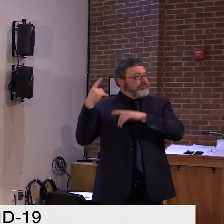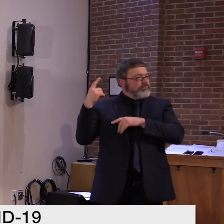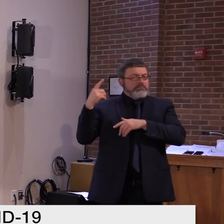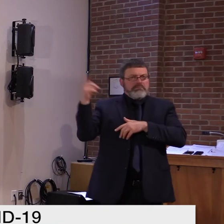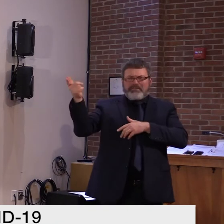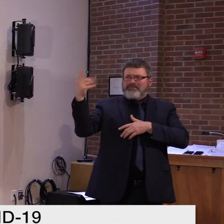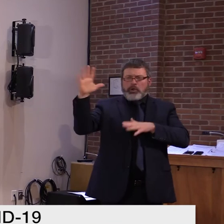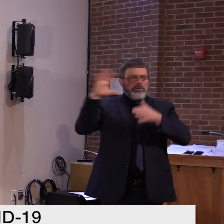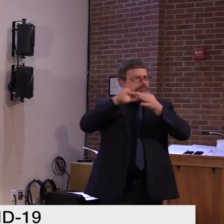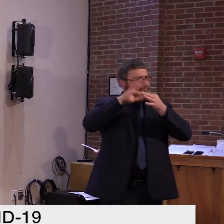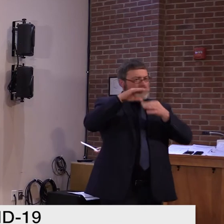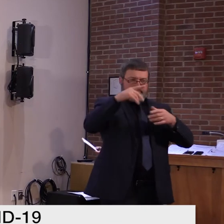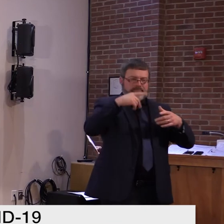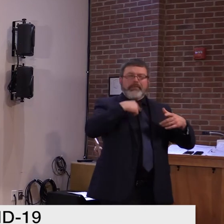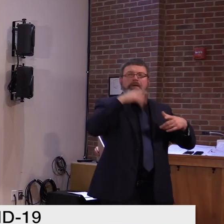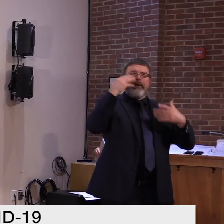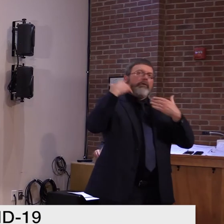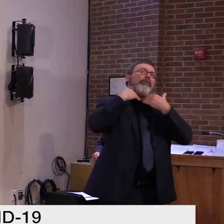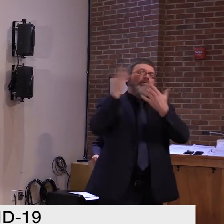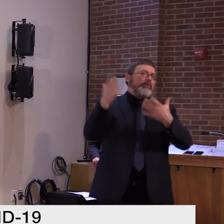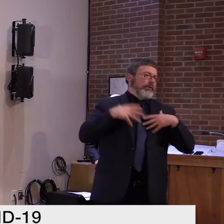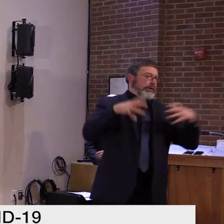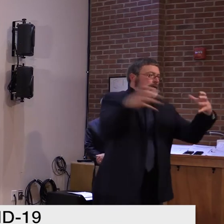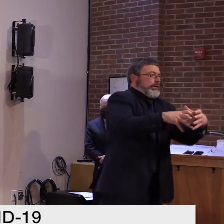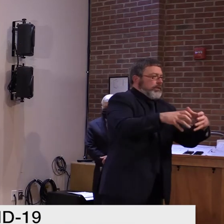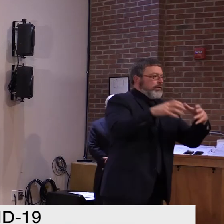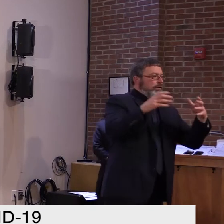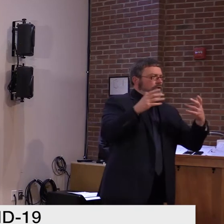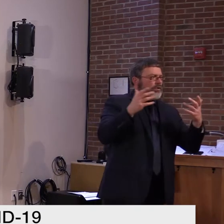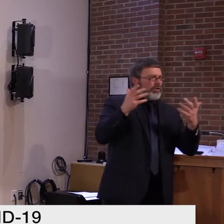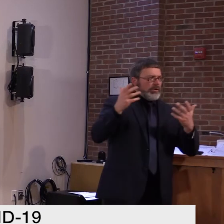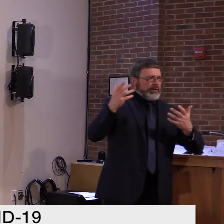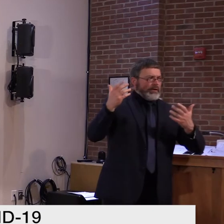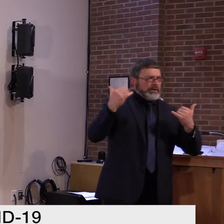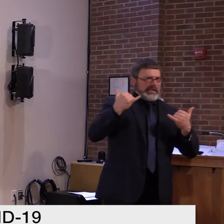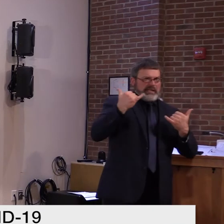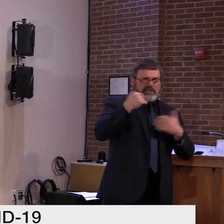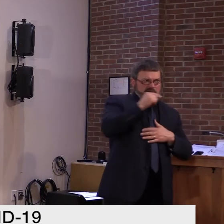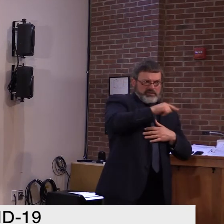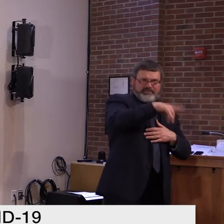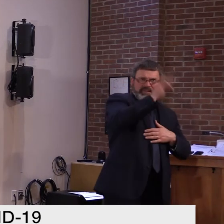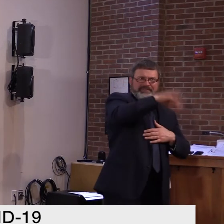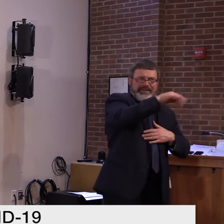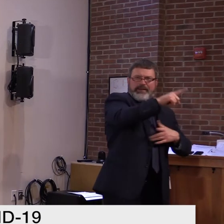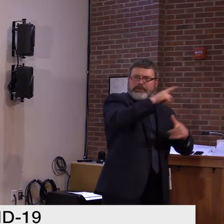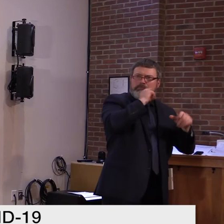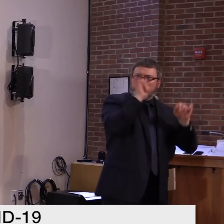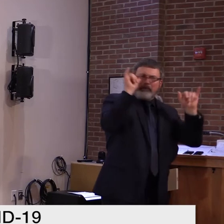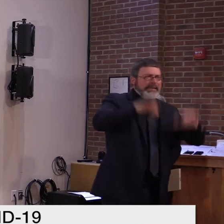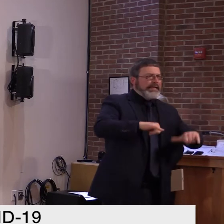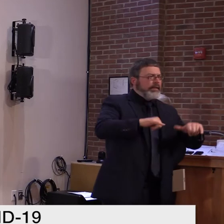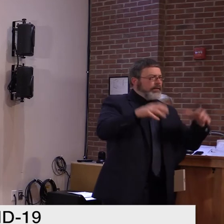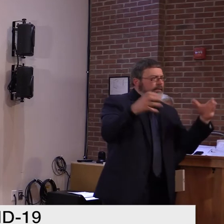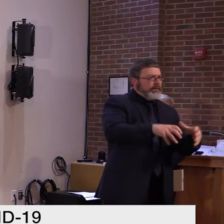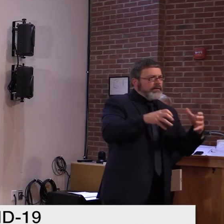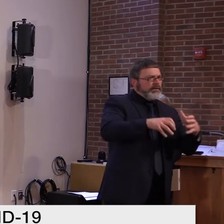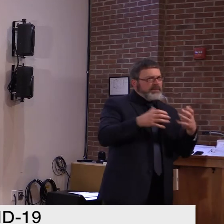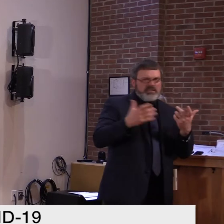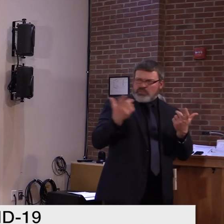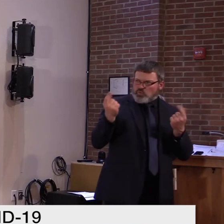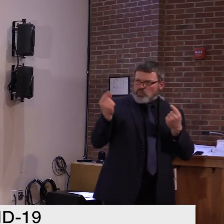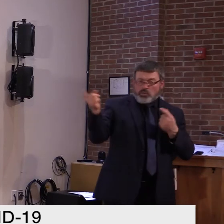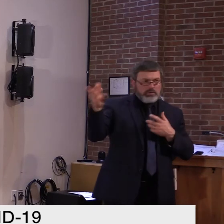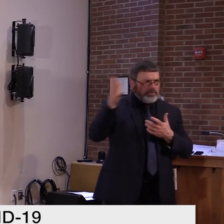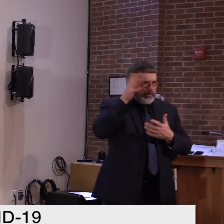there. Yeah. again, there, there could be in the future. We haven't contemplated that at this point in time. Um,